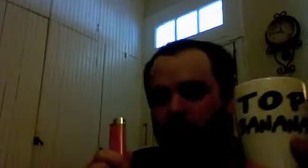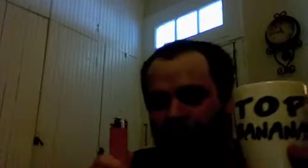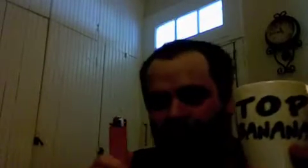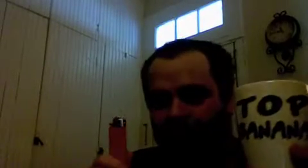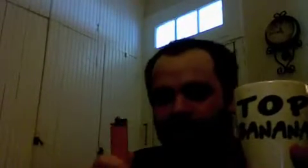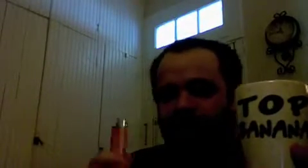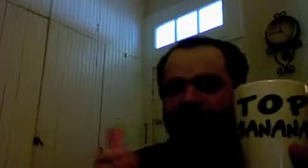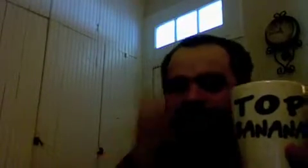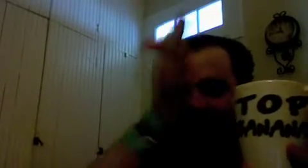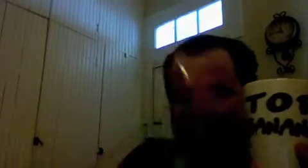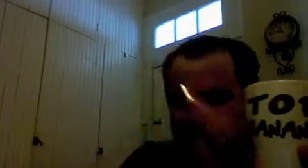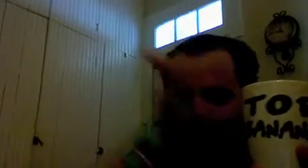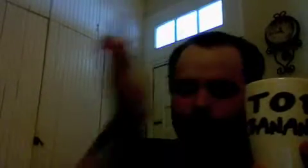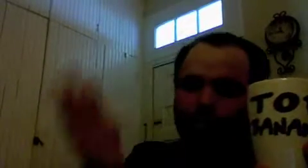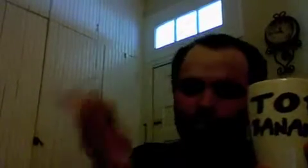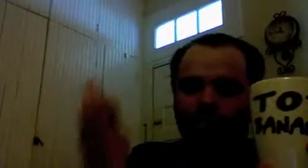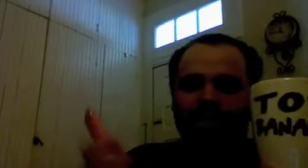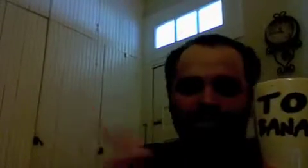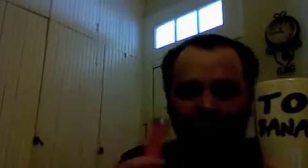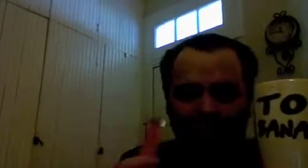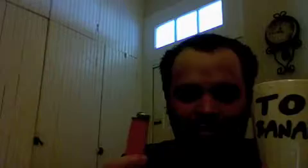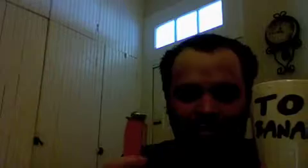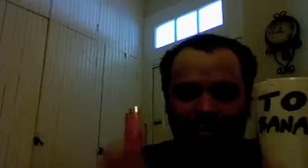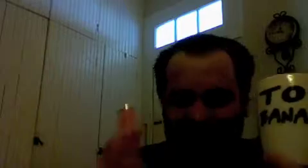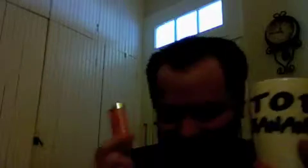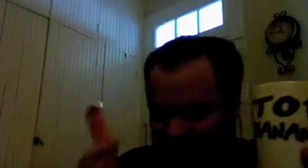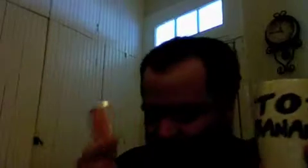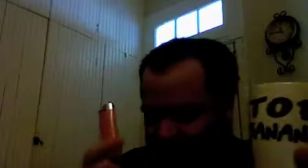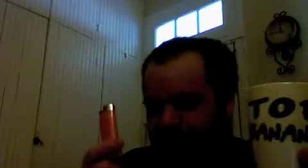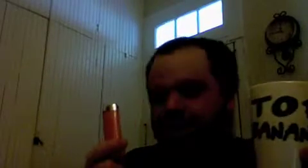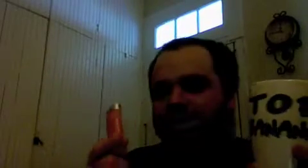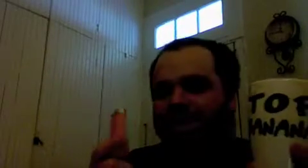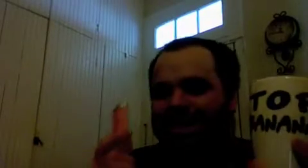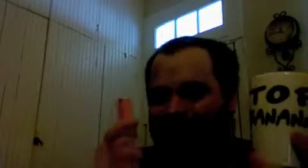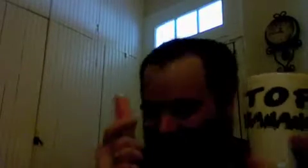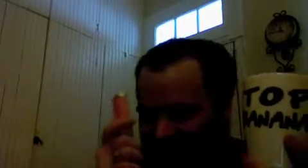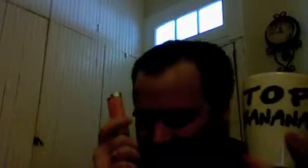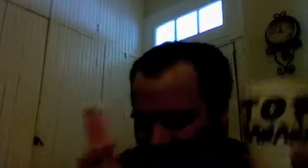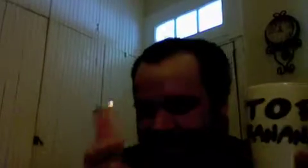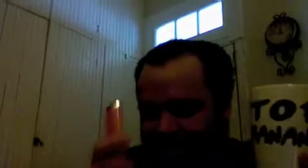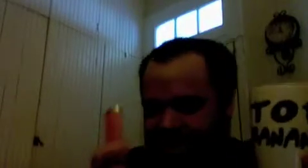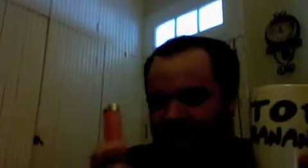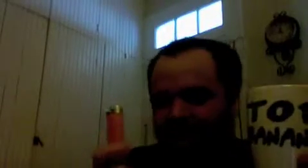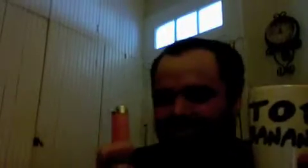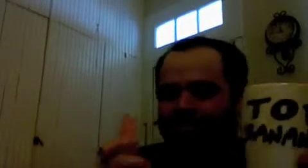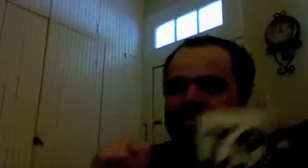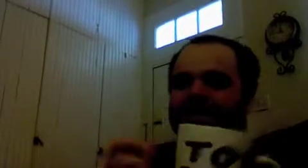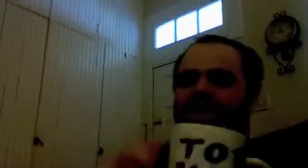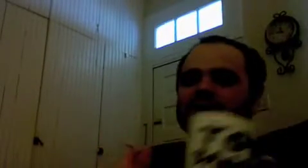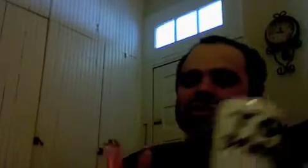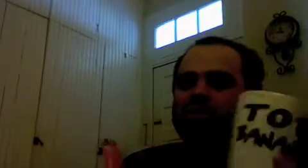rather the gap between the two of them the difference in itself right so